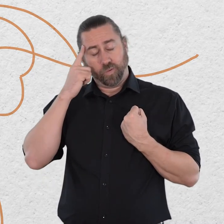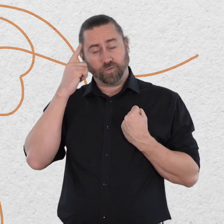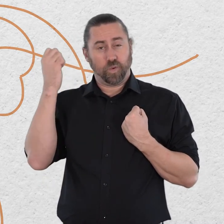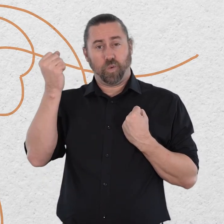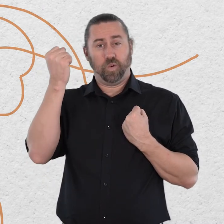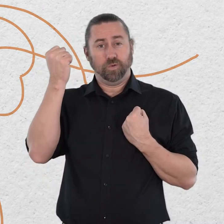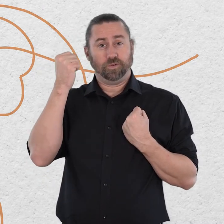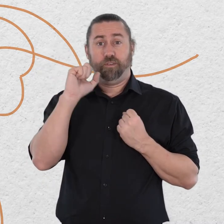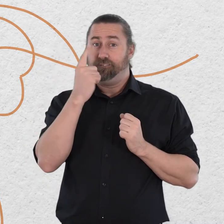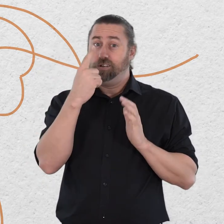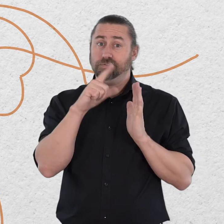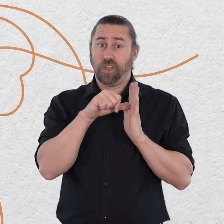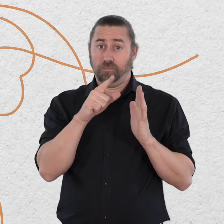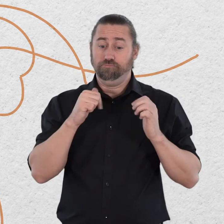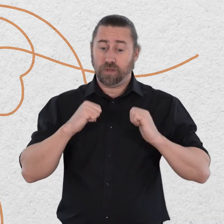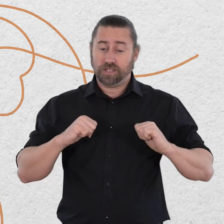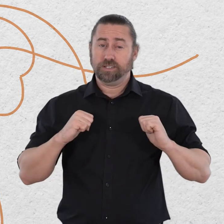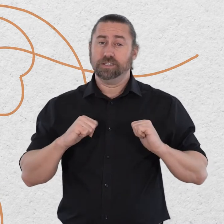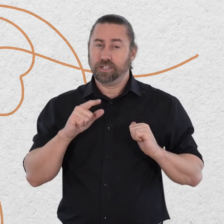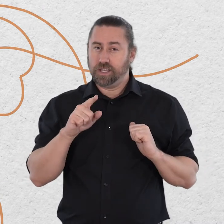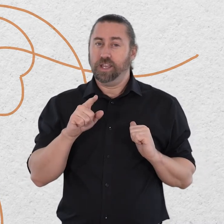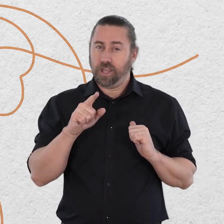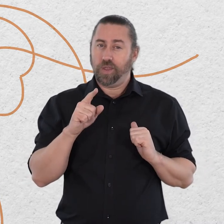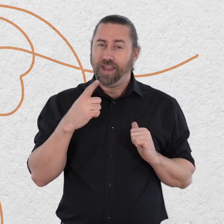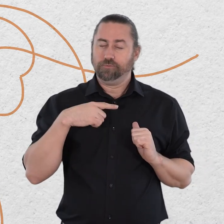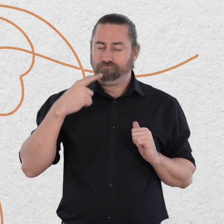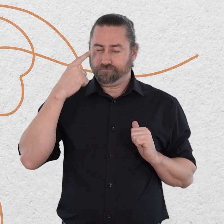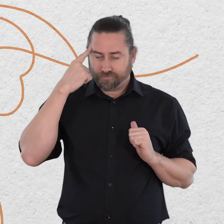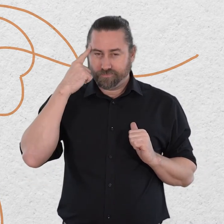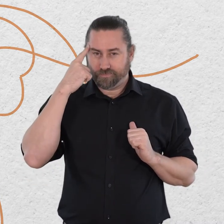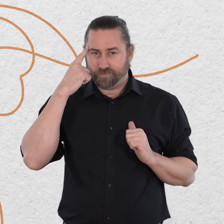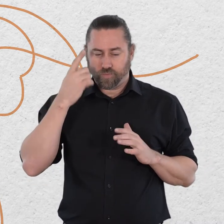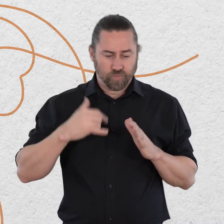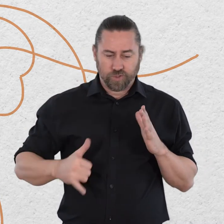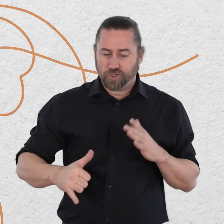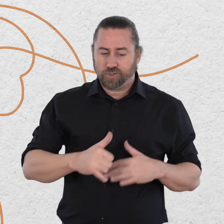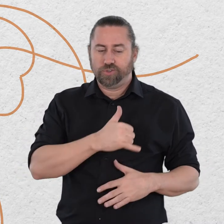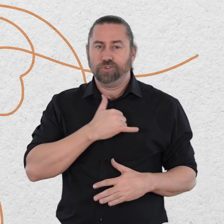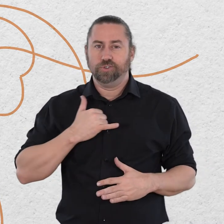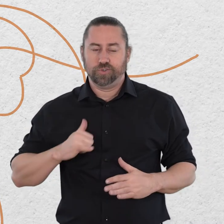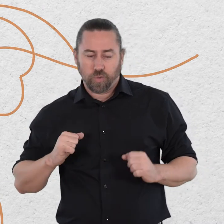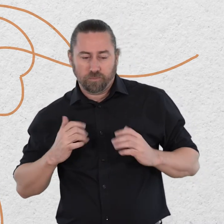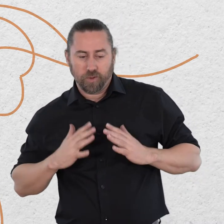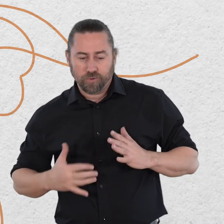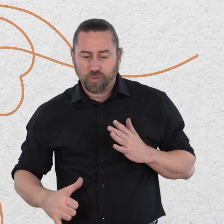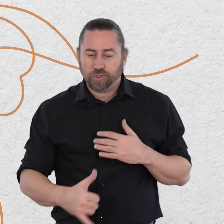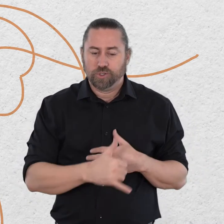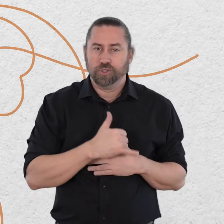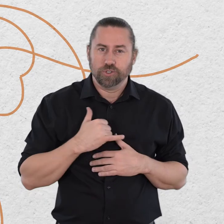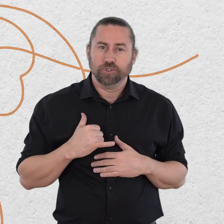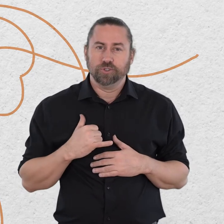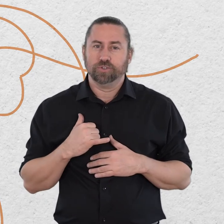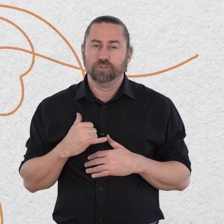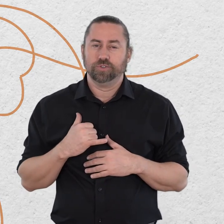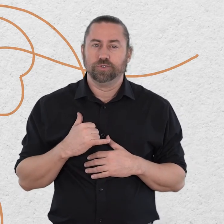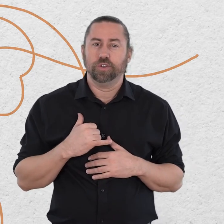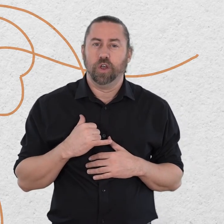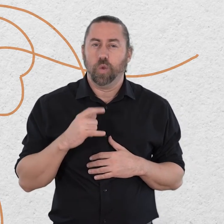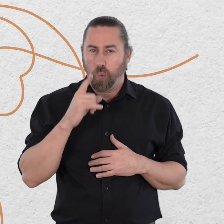to choose to work with a part that's the difficulty is the size that you can handle right now